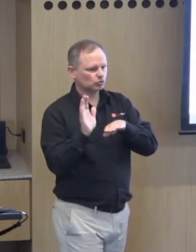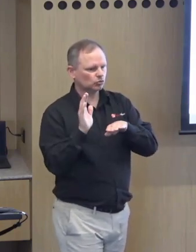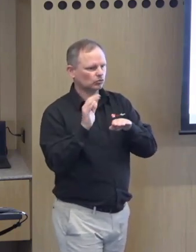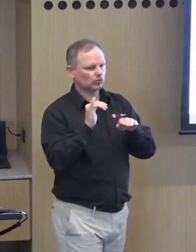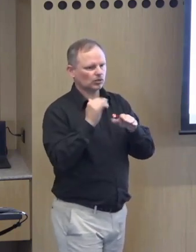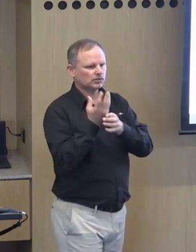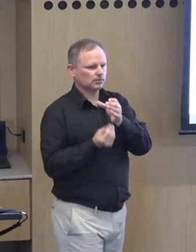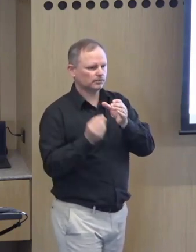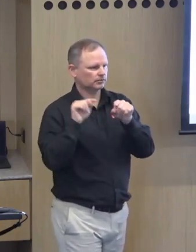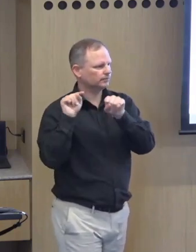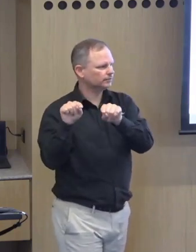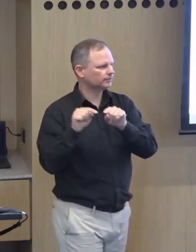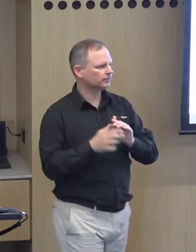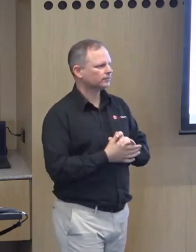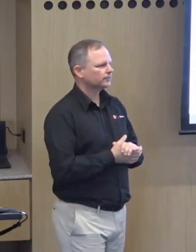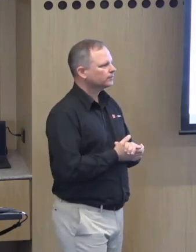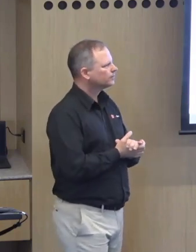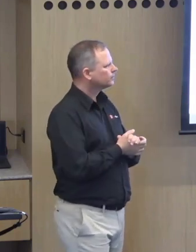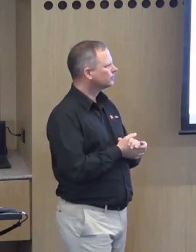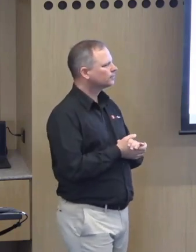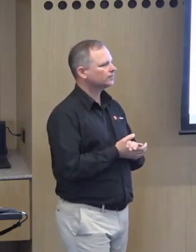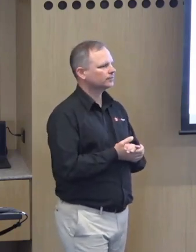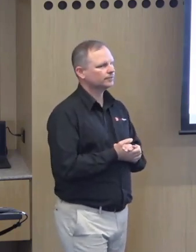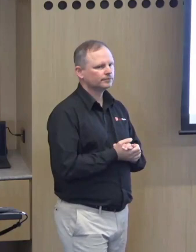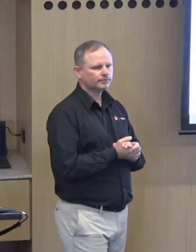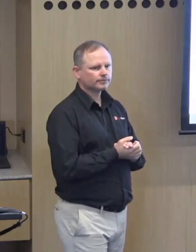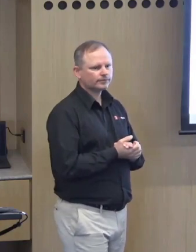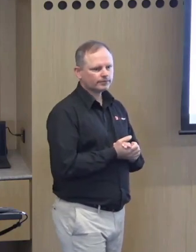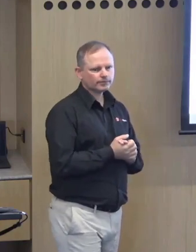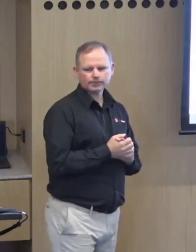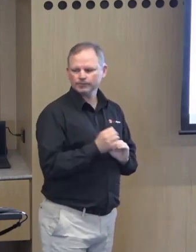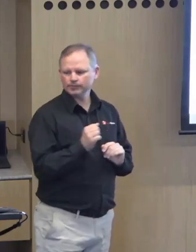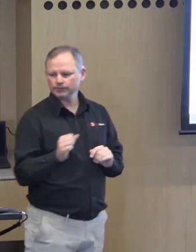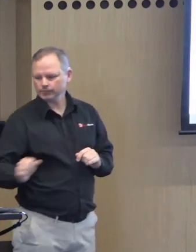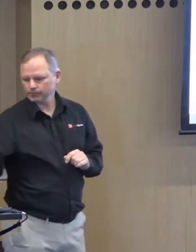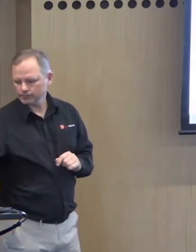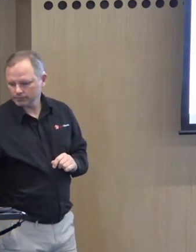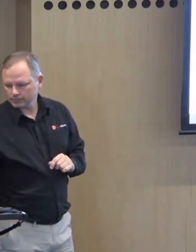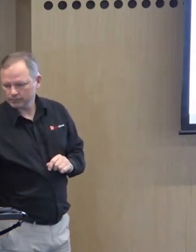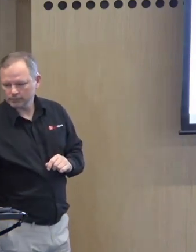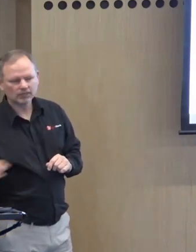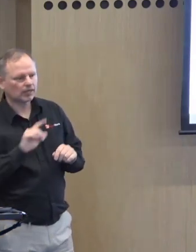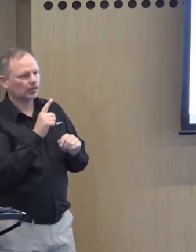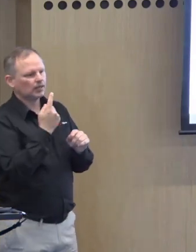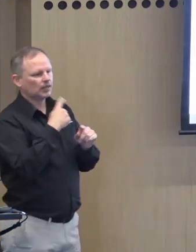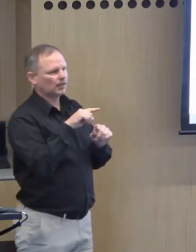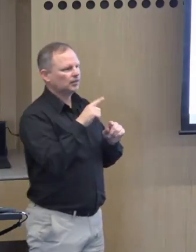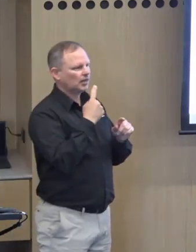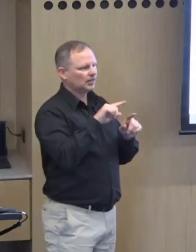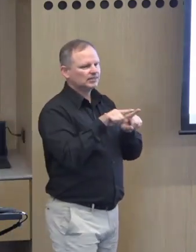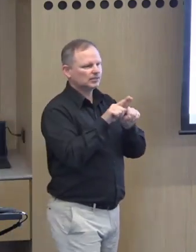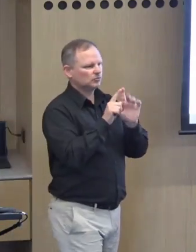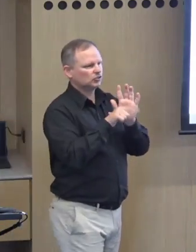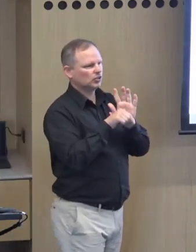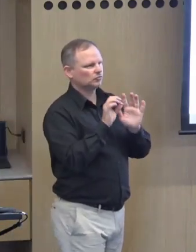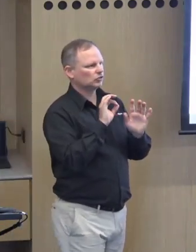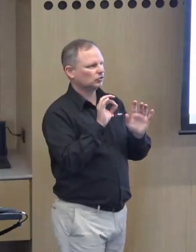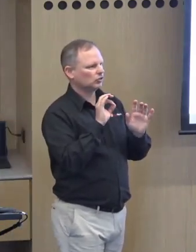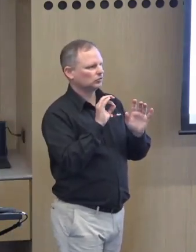the government to invest in services that we already have we want them to invent uh sorry invest in services that where we've identified gaps that exist